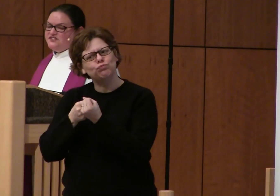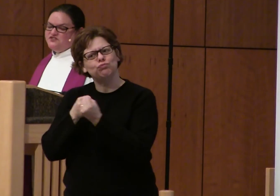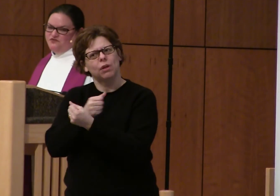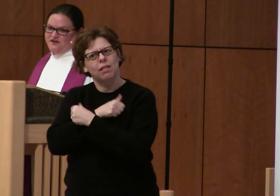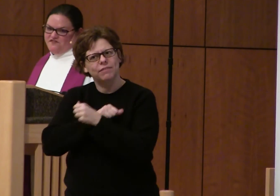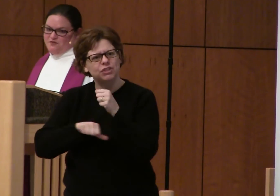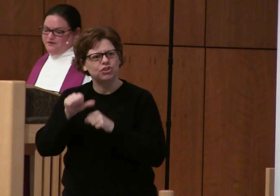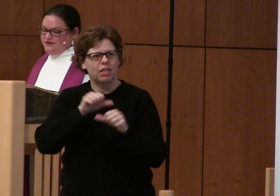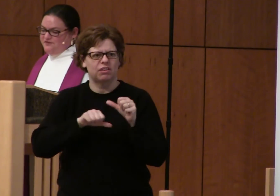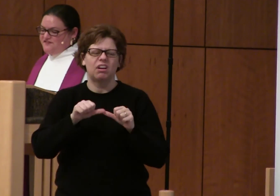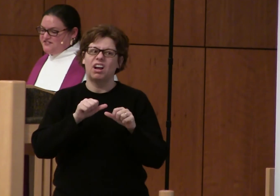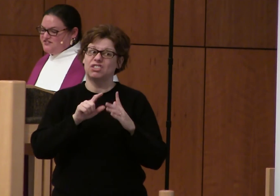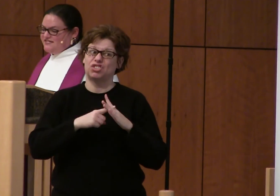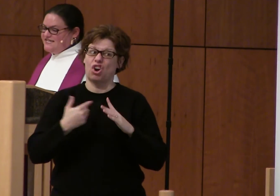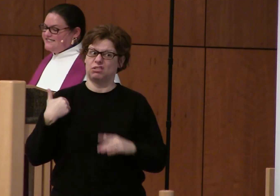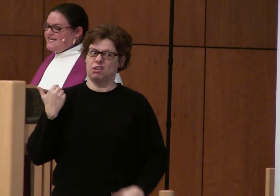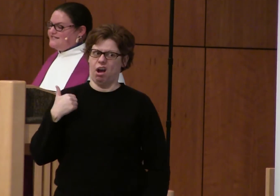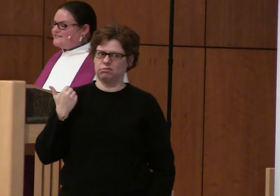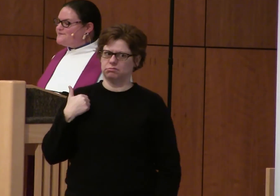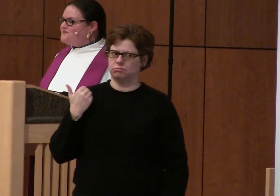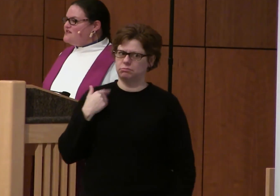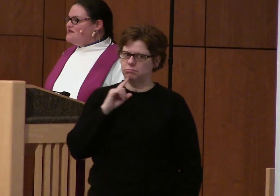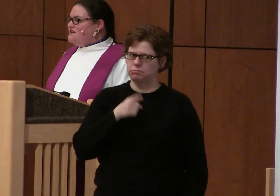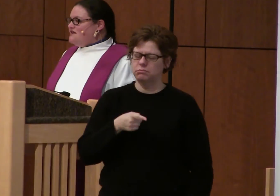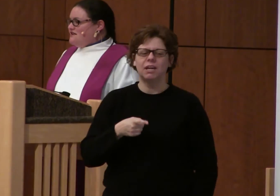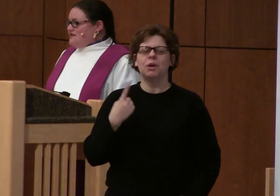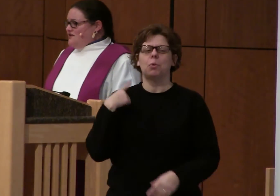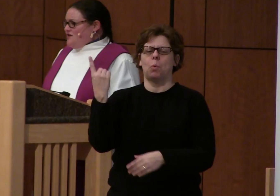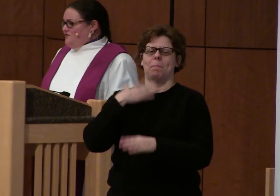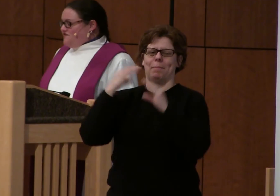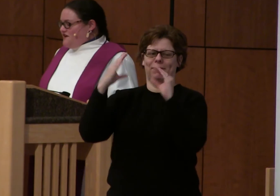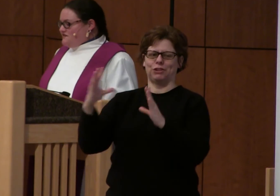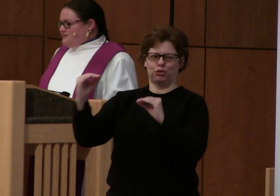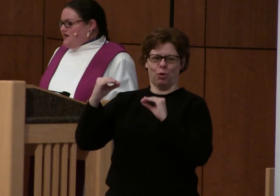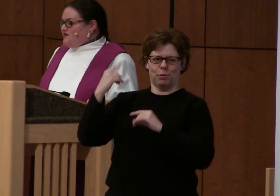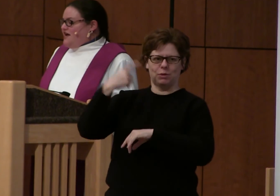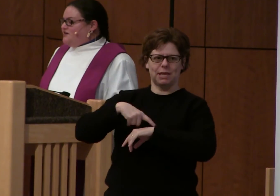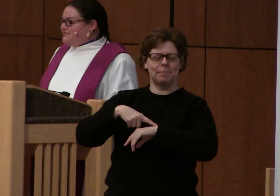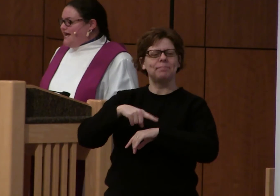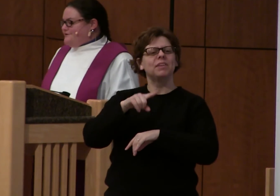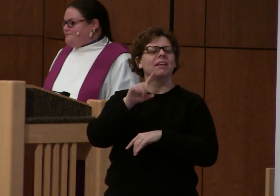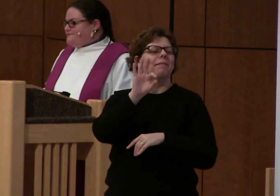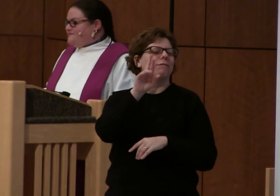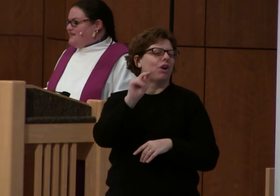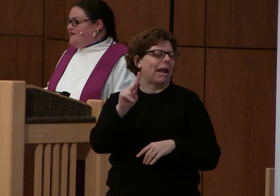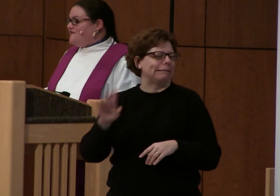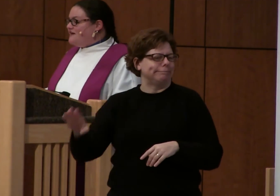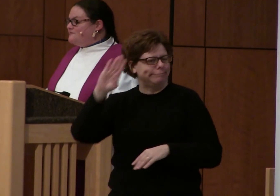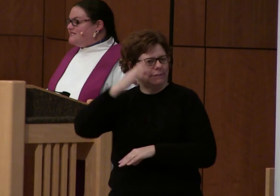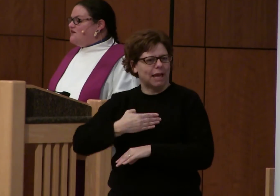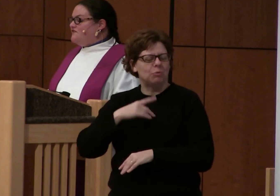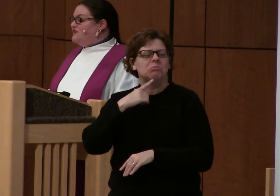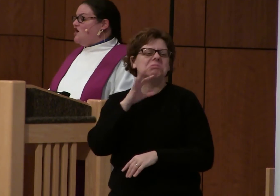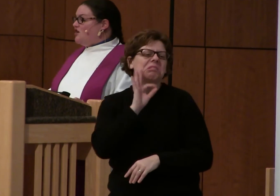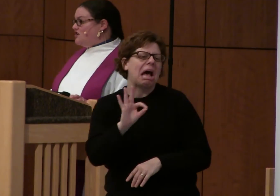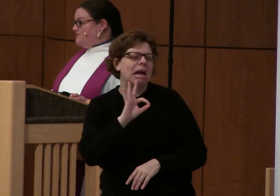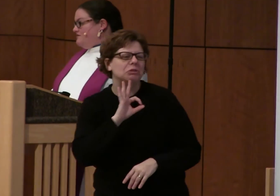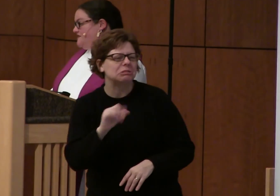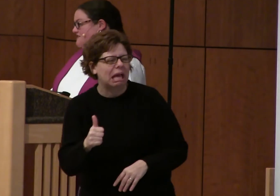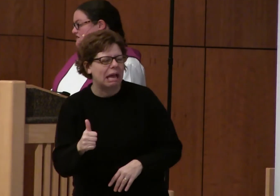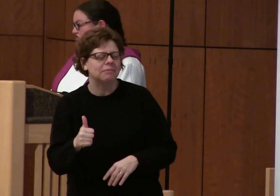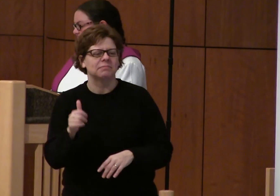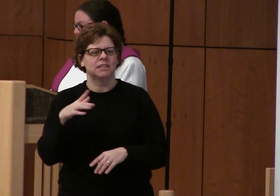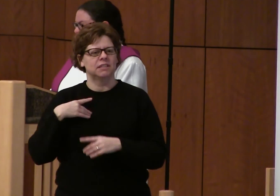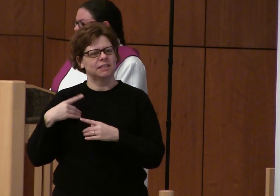I have a story from one of my professors and he says, when Frank was about nine or ten, he found himself in an